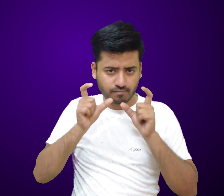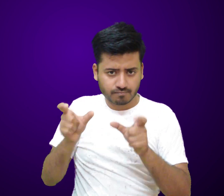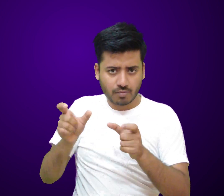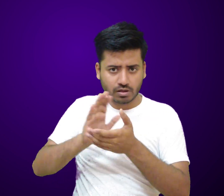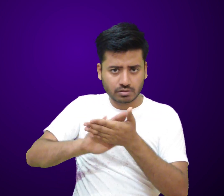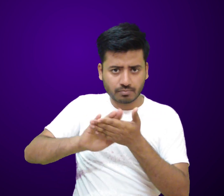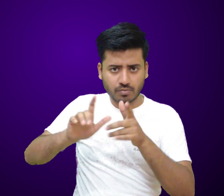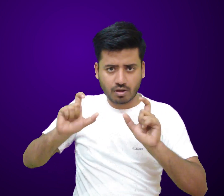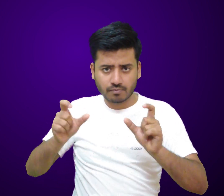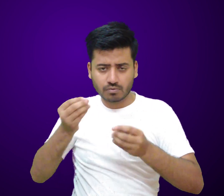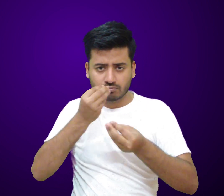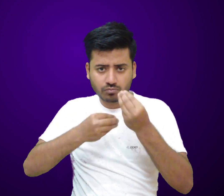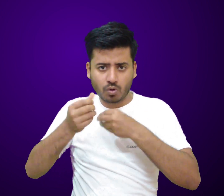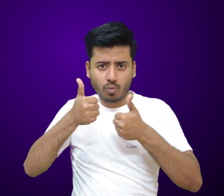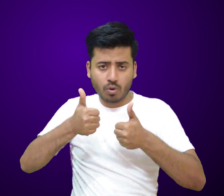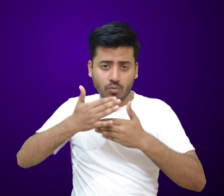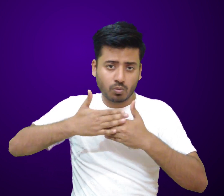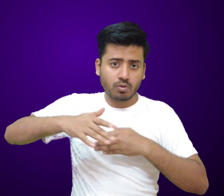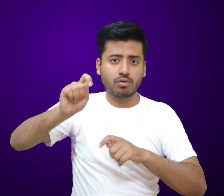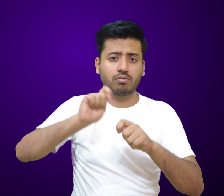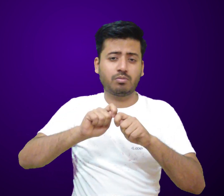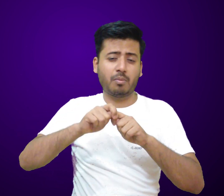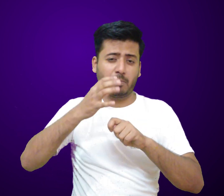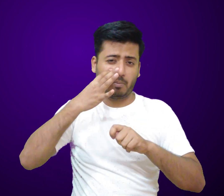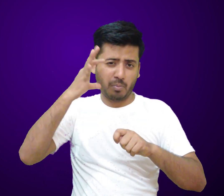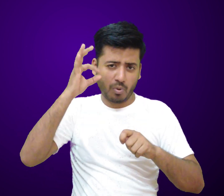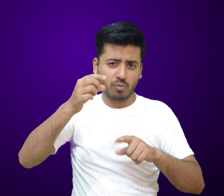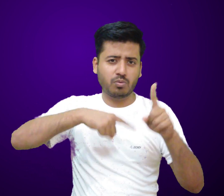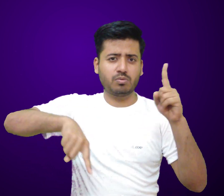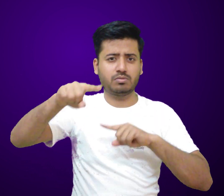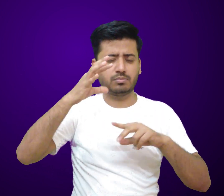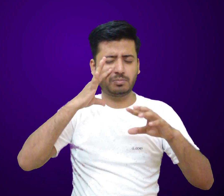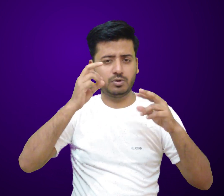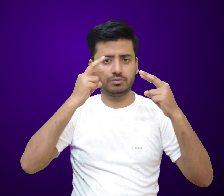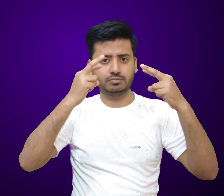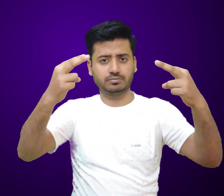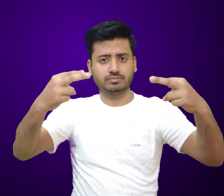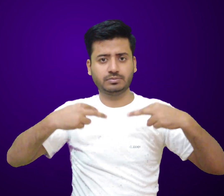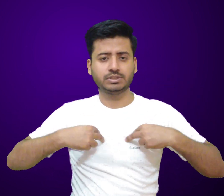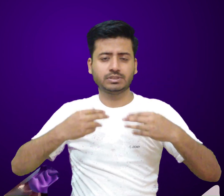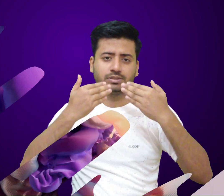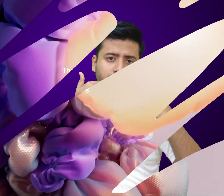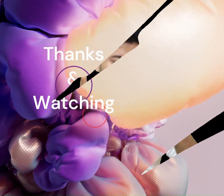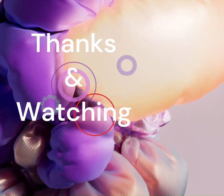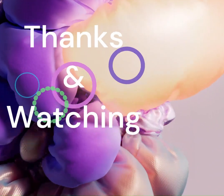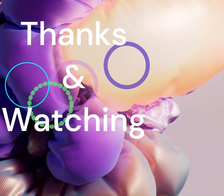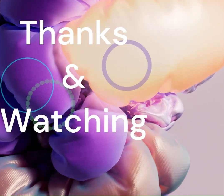causing DNA alteration, one should avoid that thing. Earlier people used to cook your- Thanks, and watching.